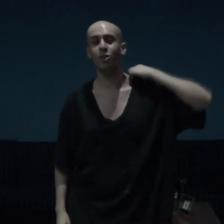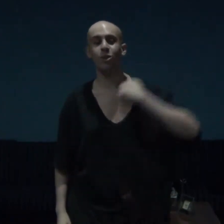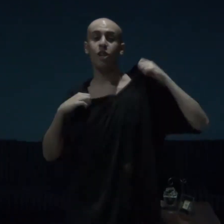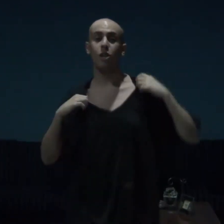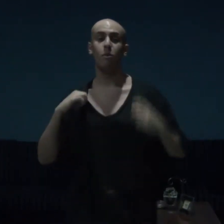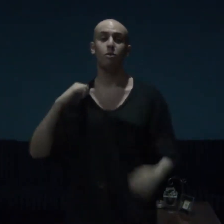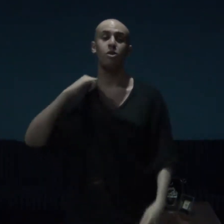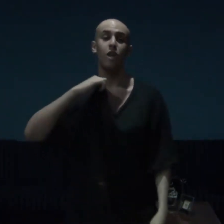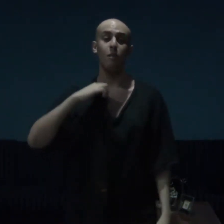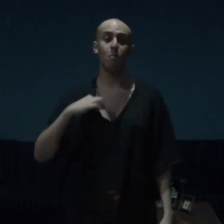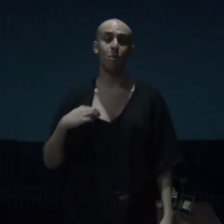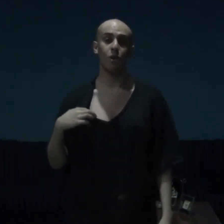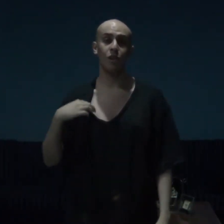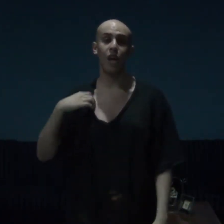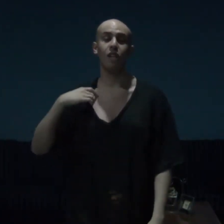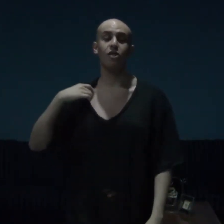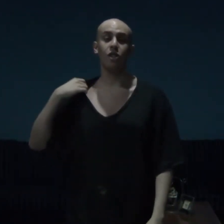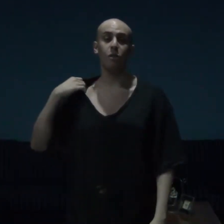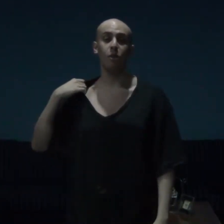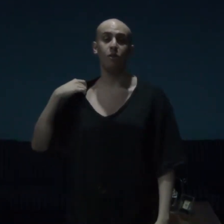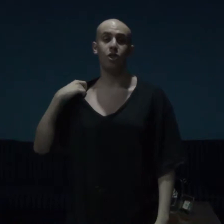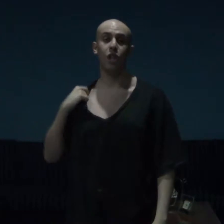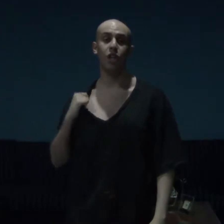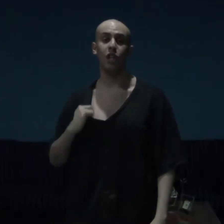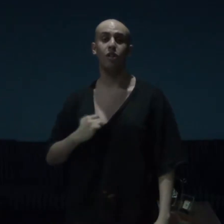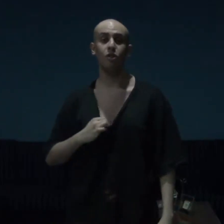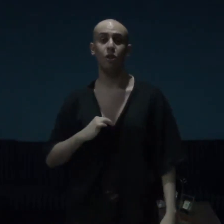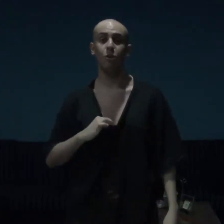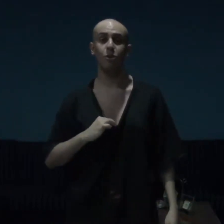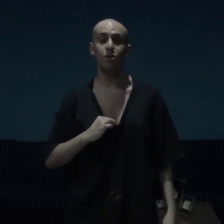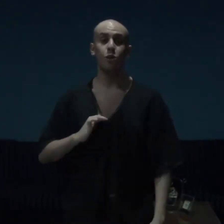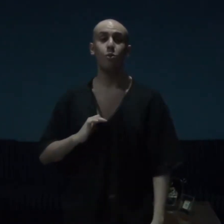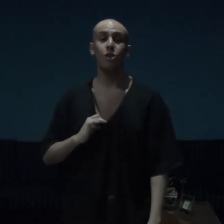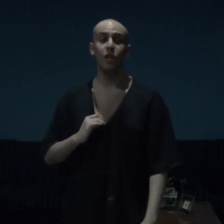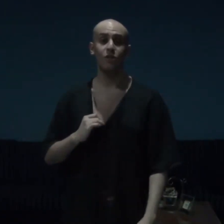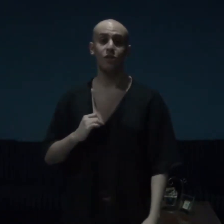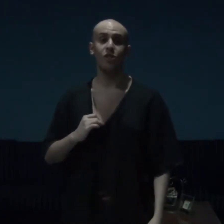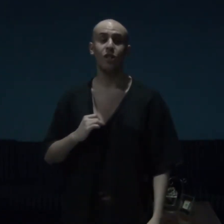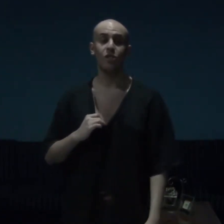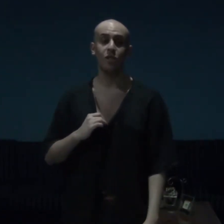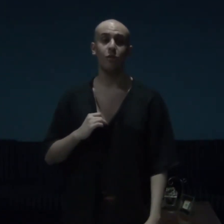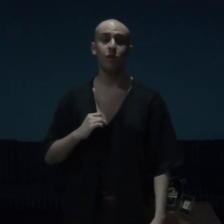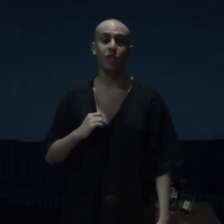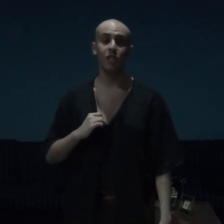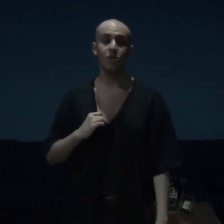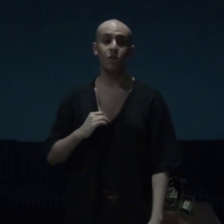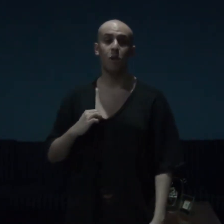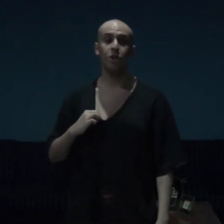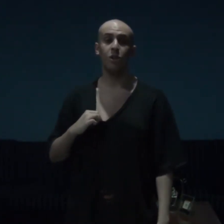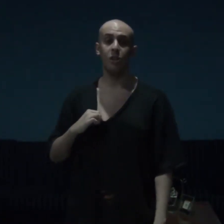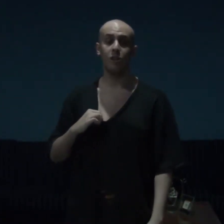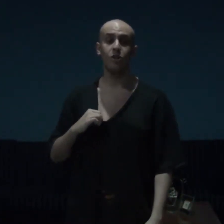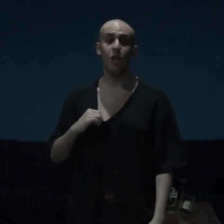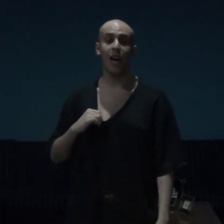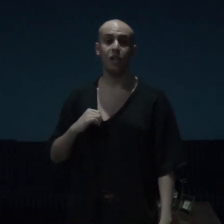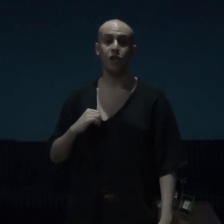Kimo Stambul and Timo Chayanto's 2016 released martial arts action